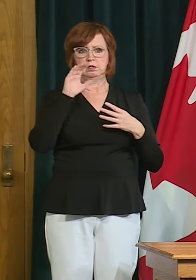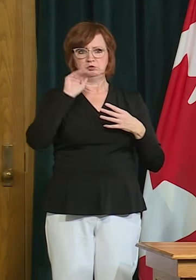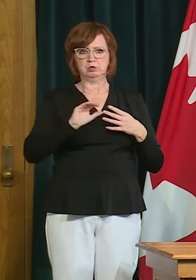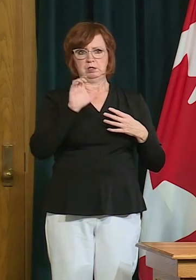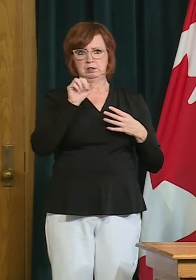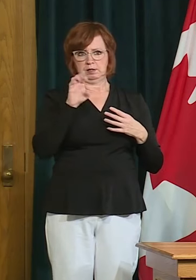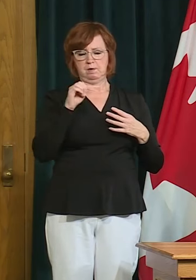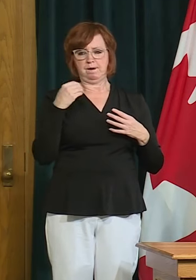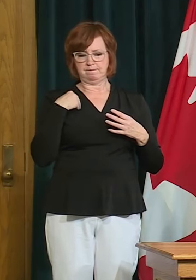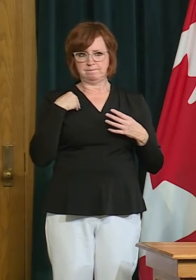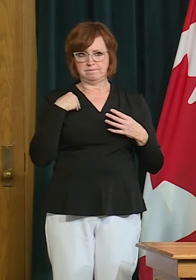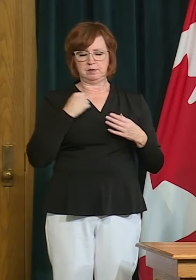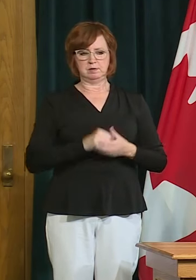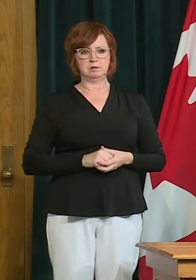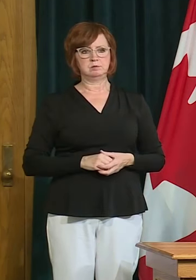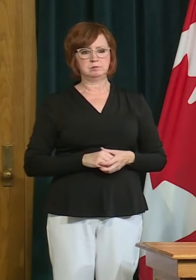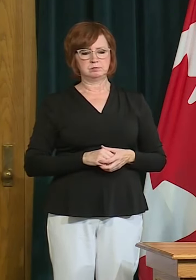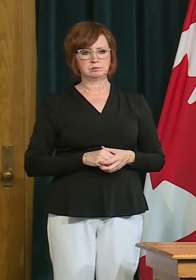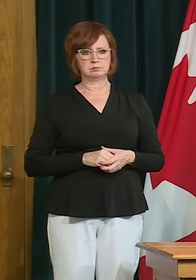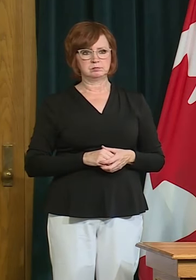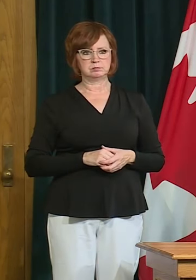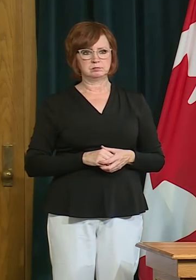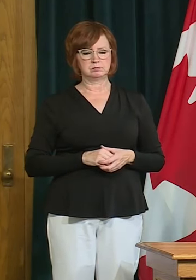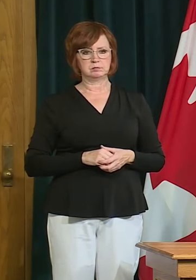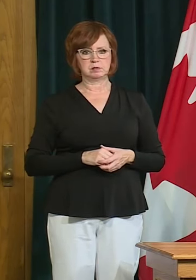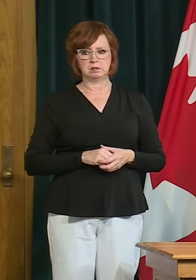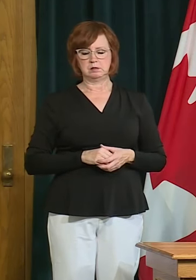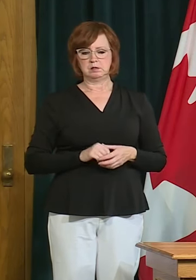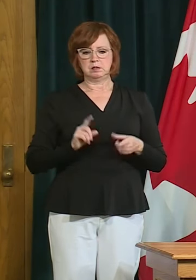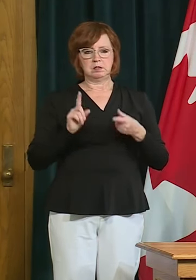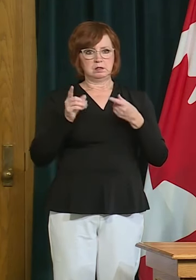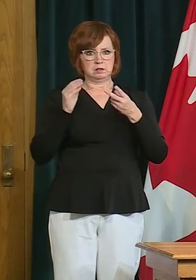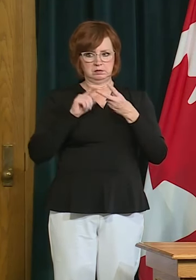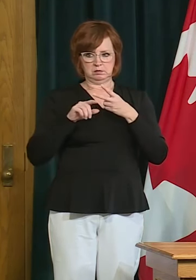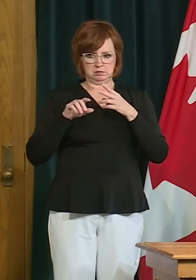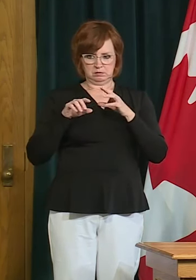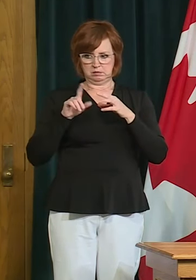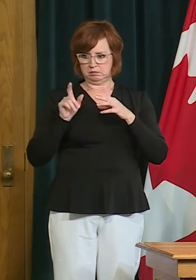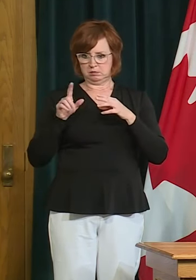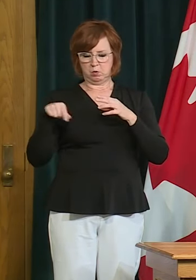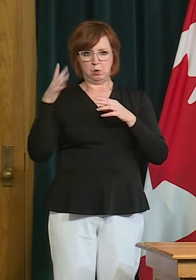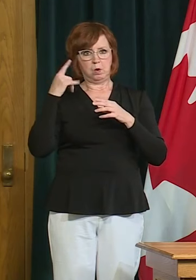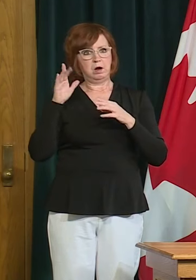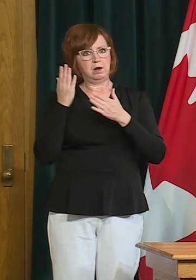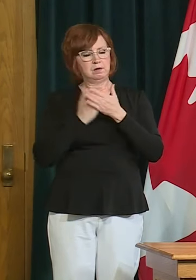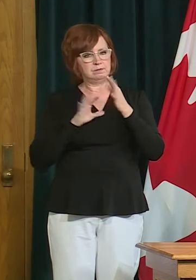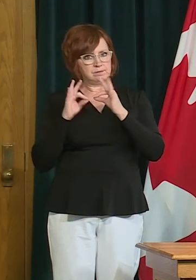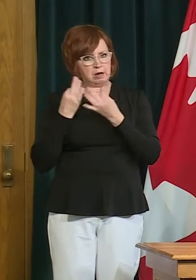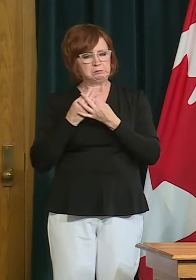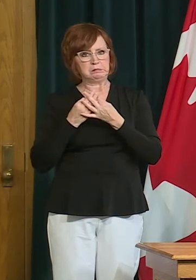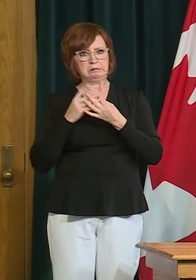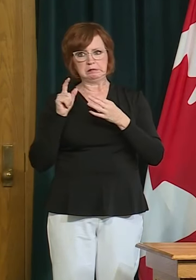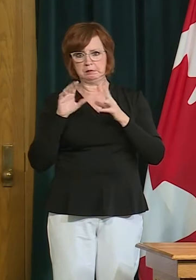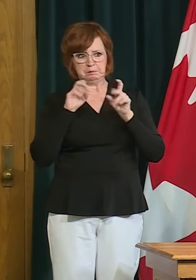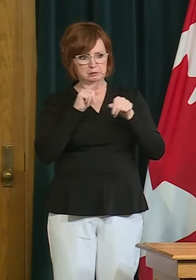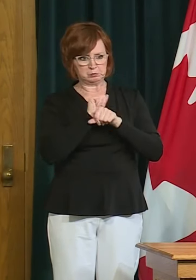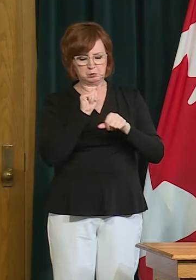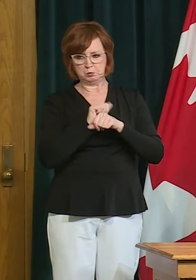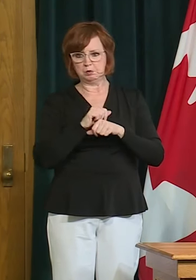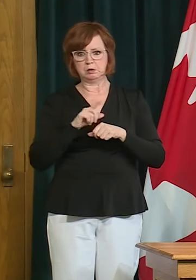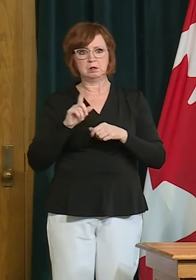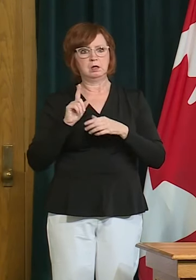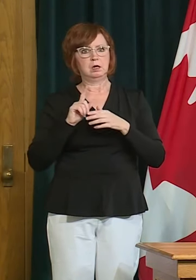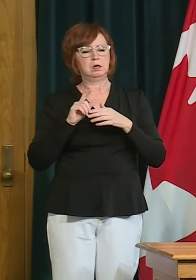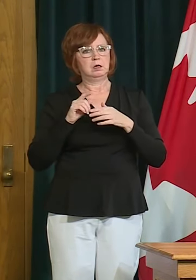there are options and supports in place as people families do return to work but we all must also remember that the the vast majority